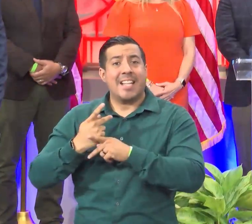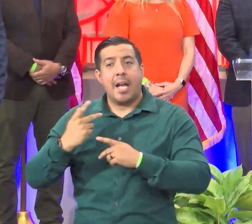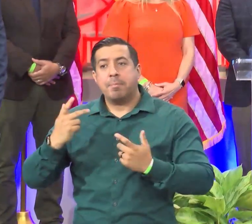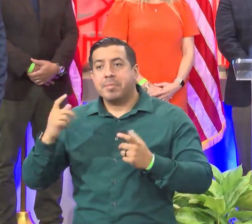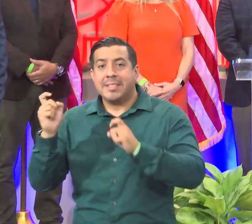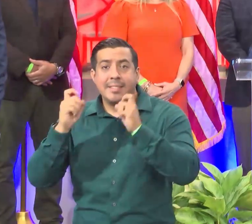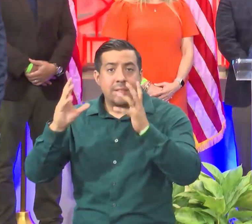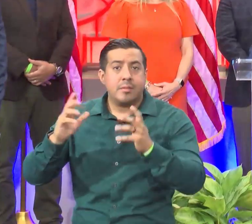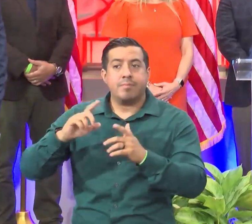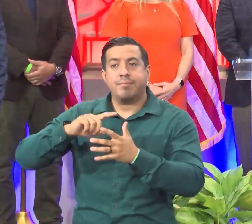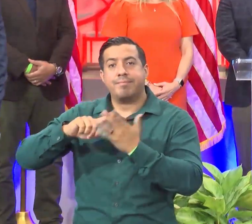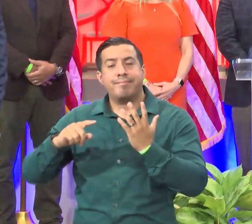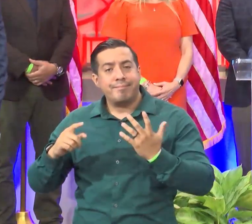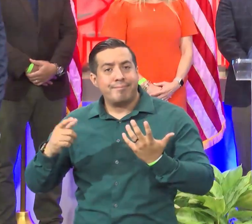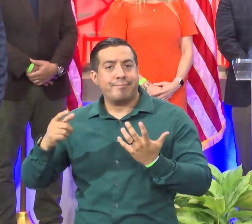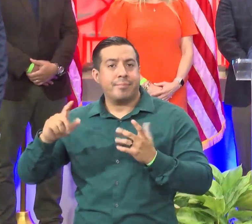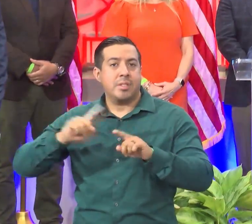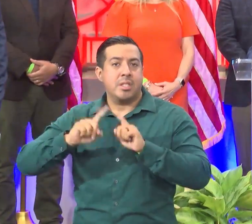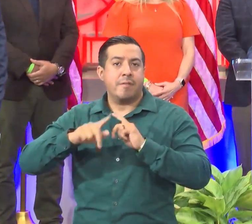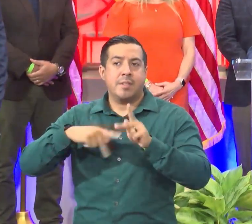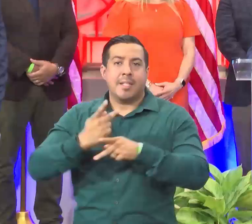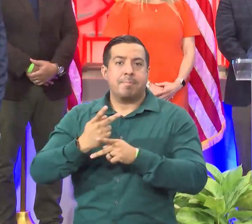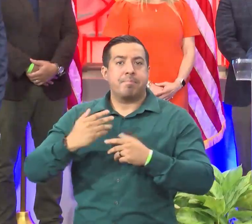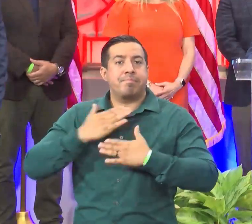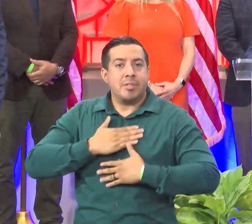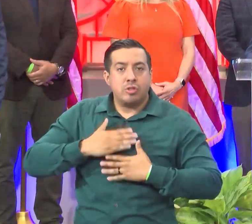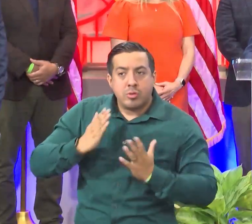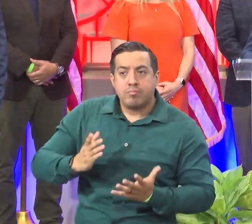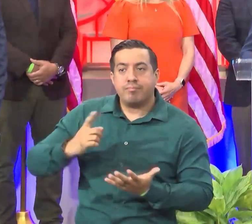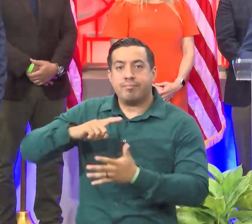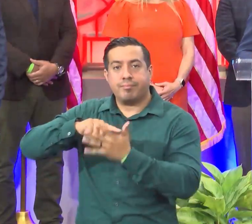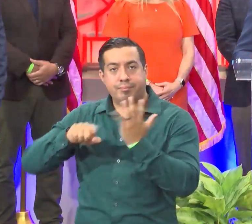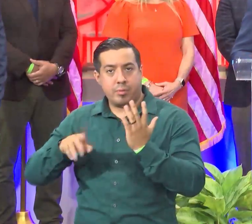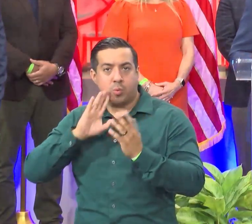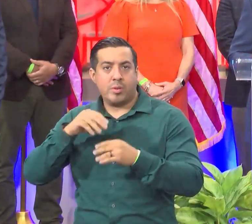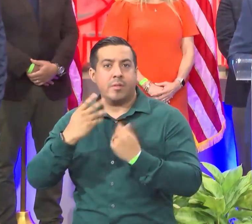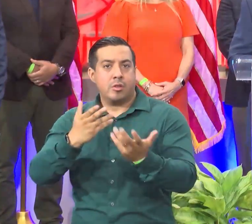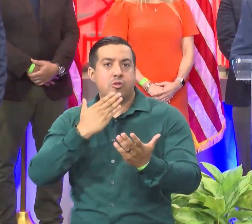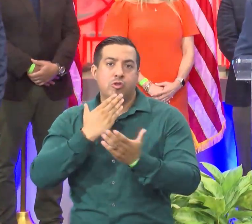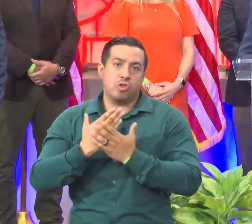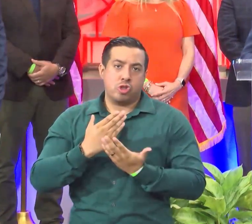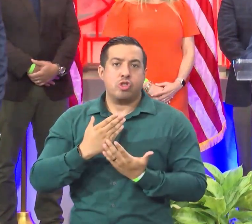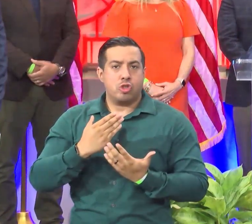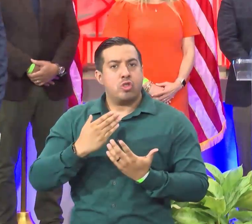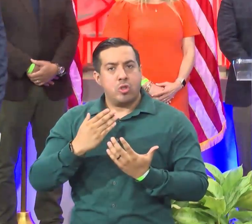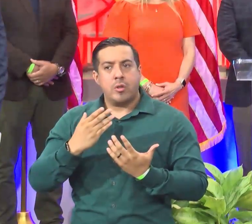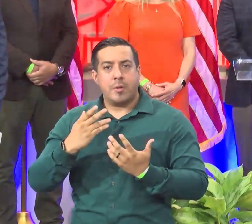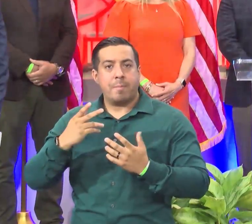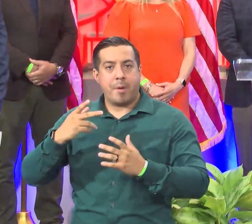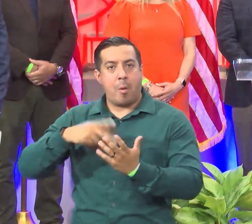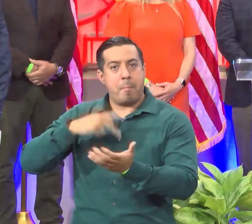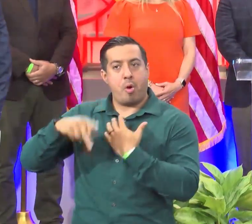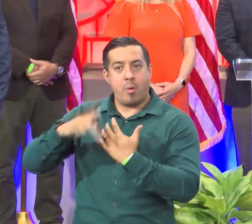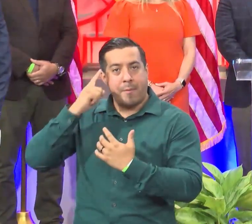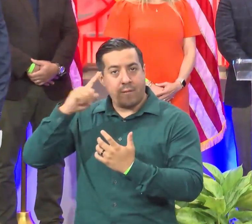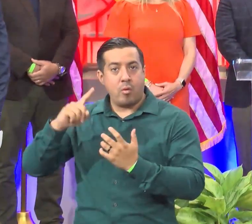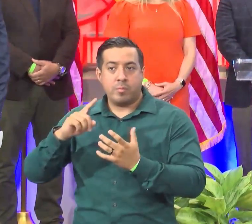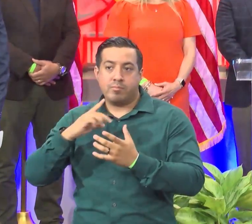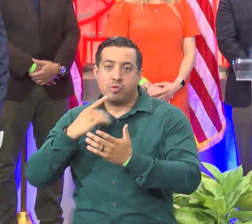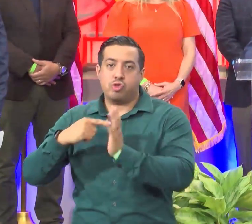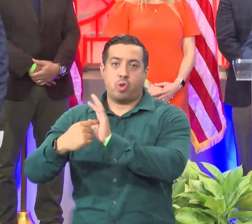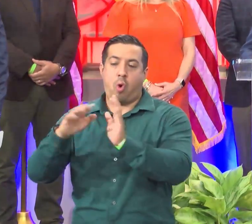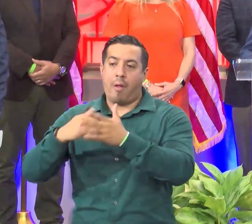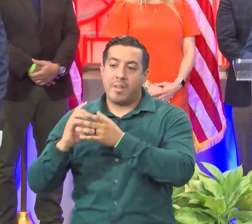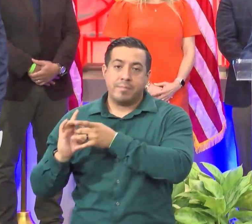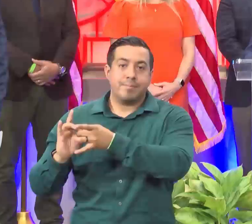fireworks display. We are committed to provide a patriotic program that is reflective of the diversity and strength of our